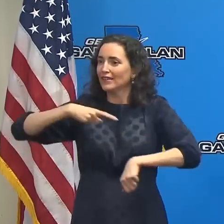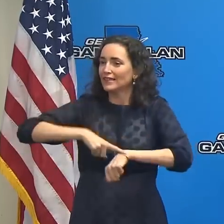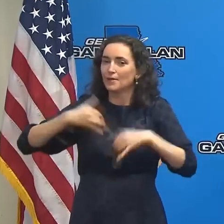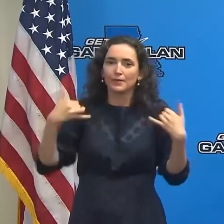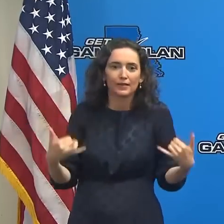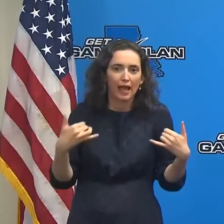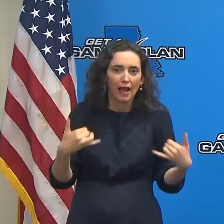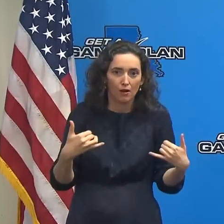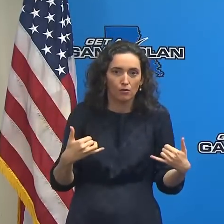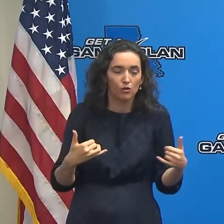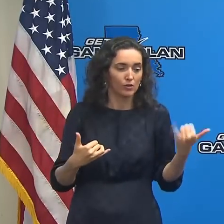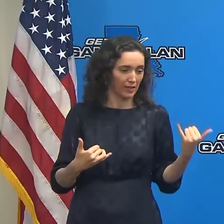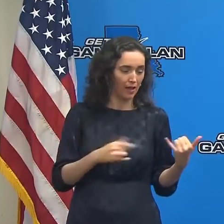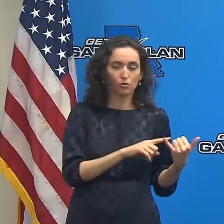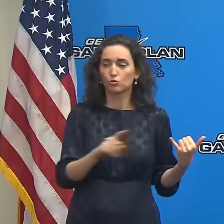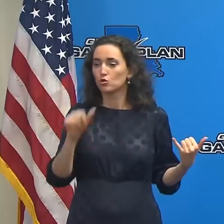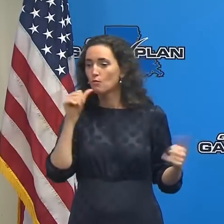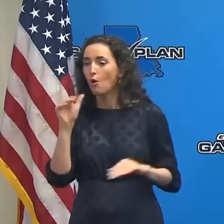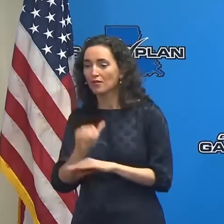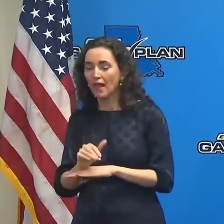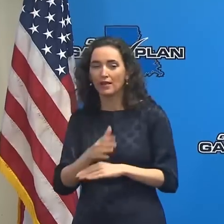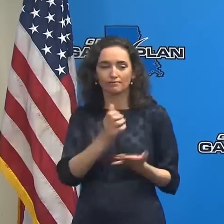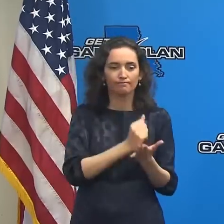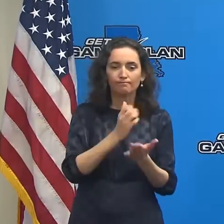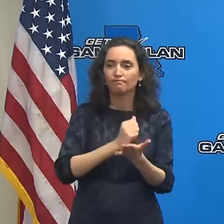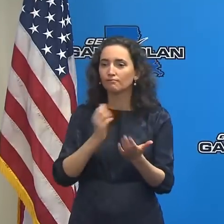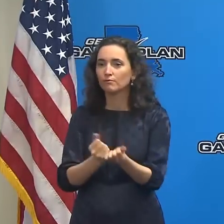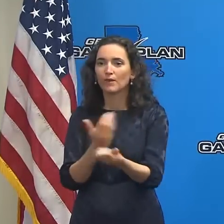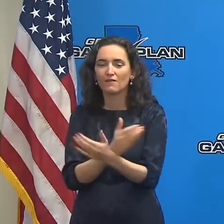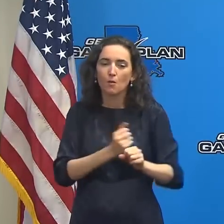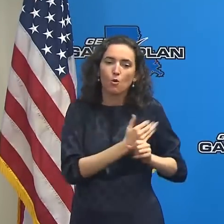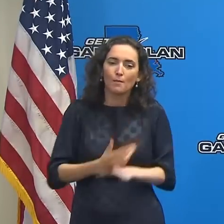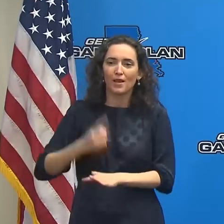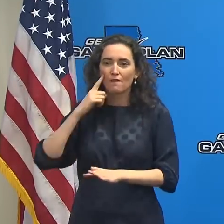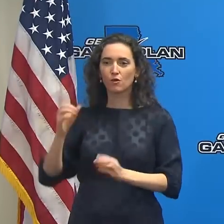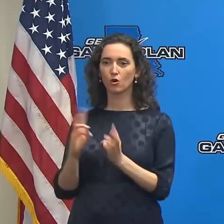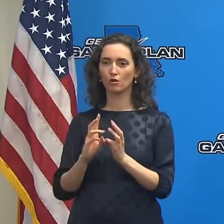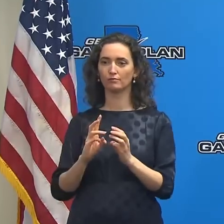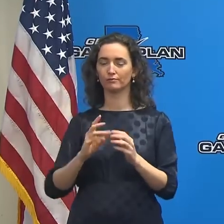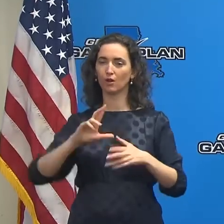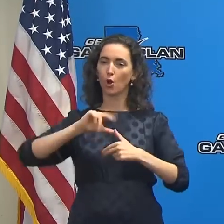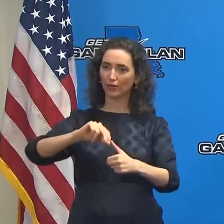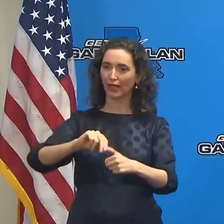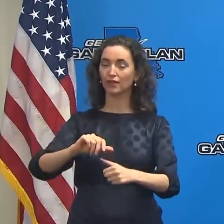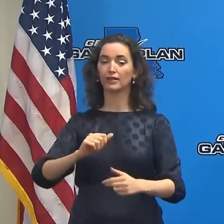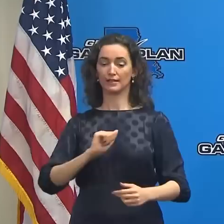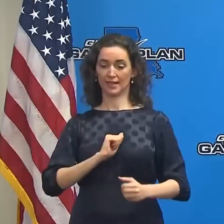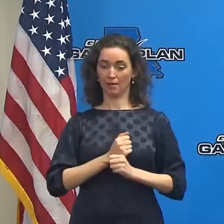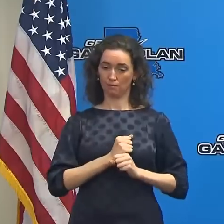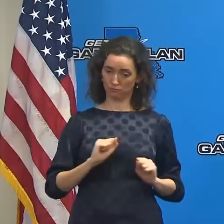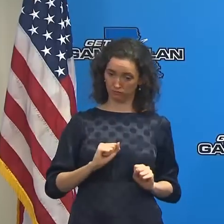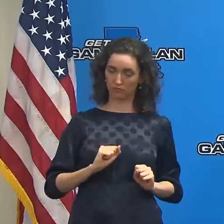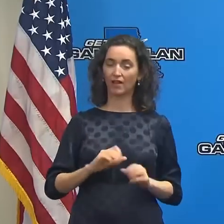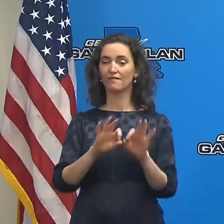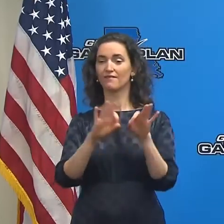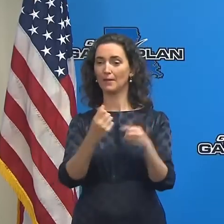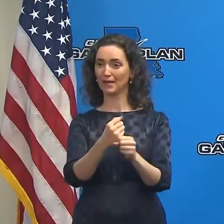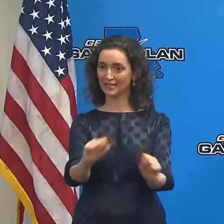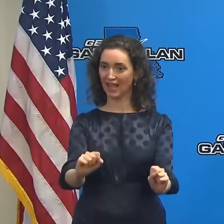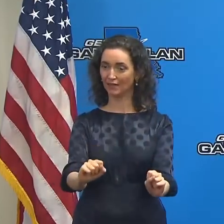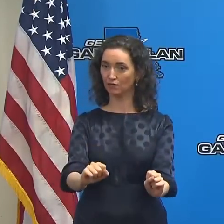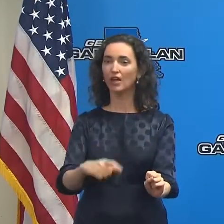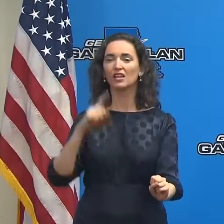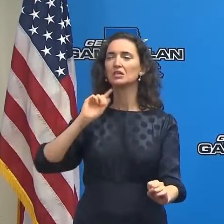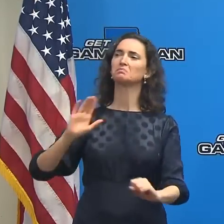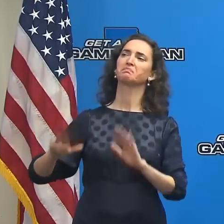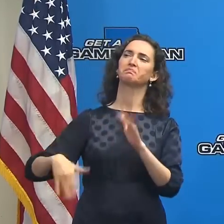between now and tomorrow night, uh, to prepare for this storm for yourself and for your family. Uh, take it seriously.